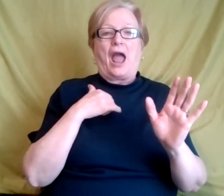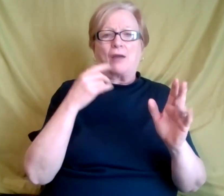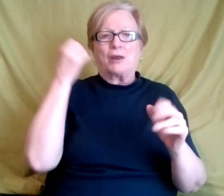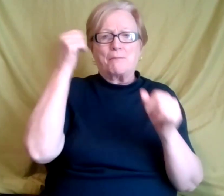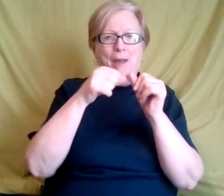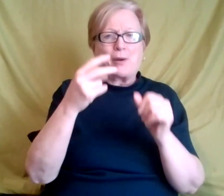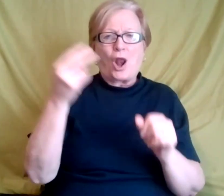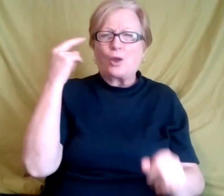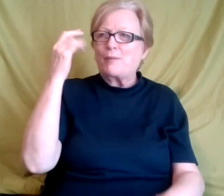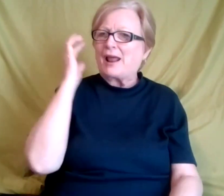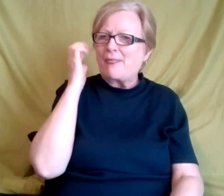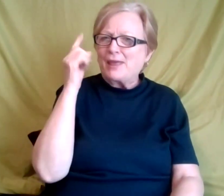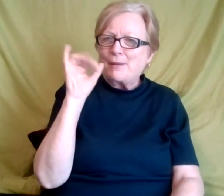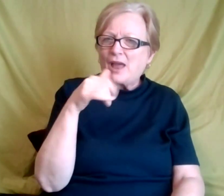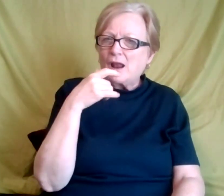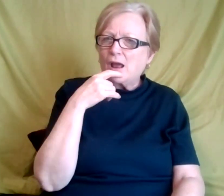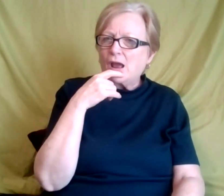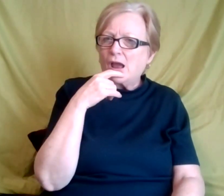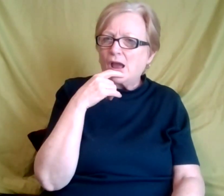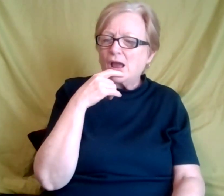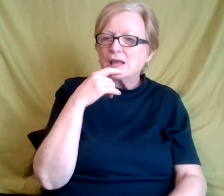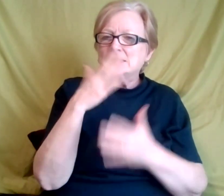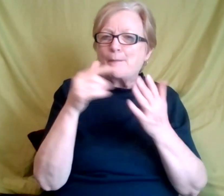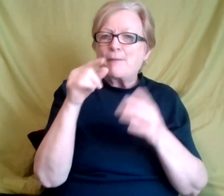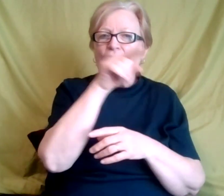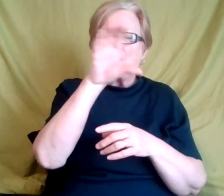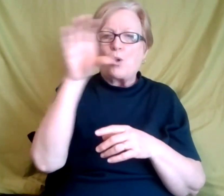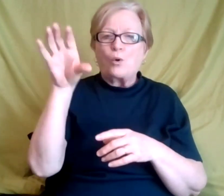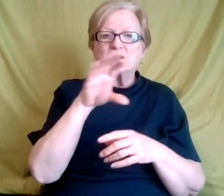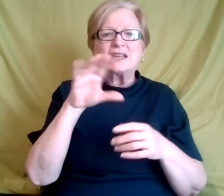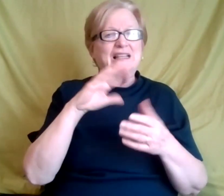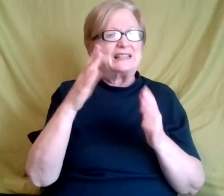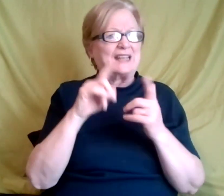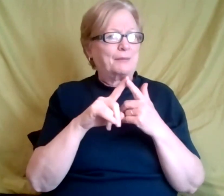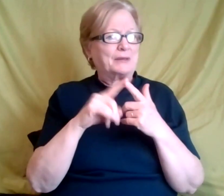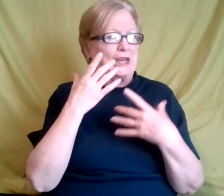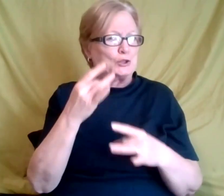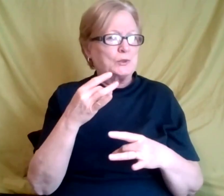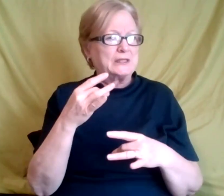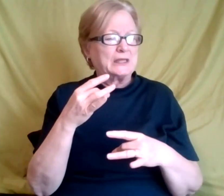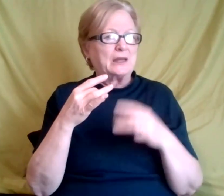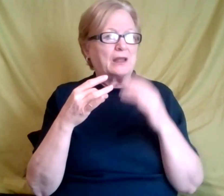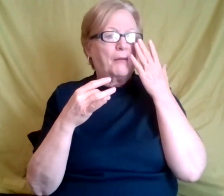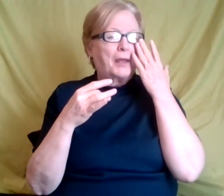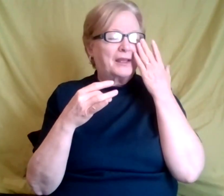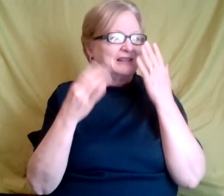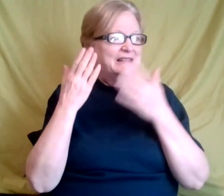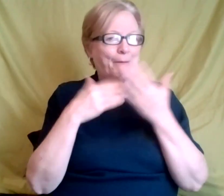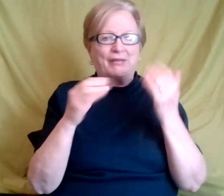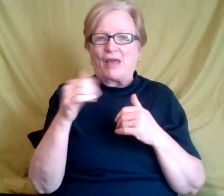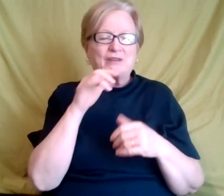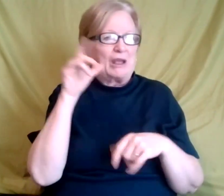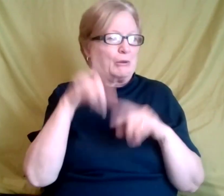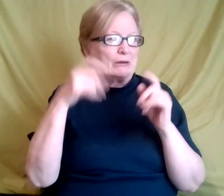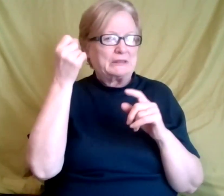would reflect back on that, some of them seem intrigued by it while others, I couldn't read their facial